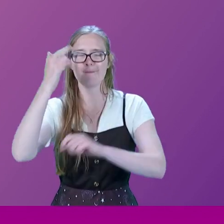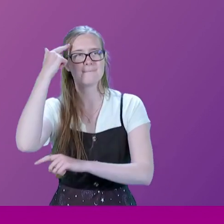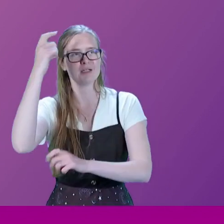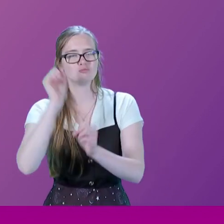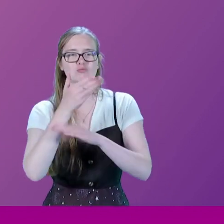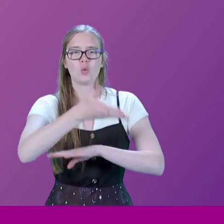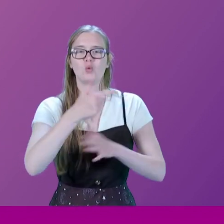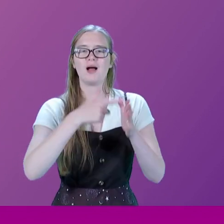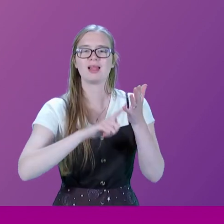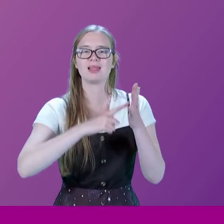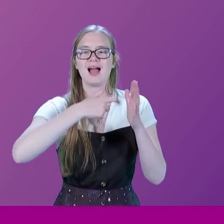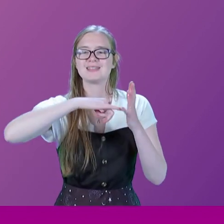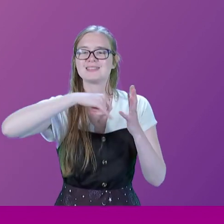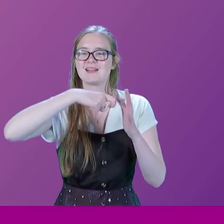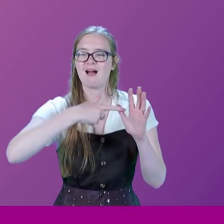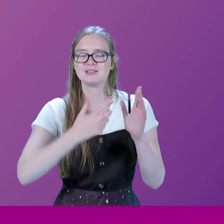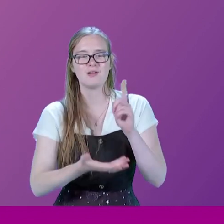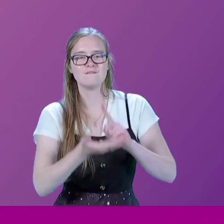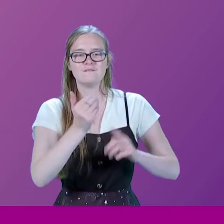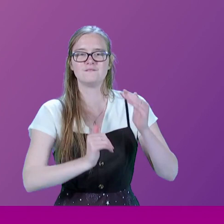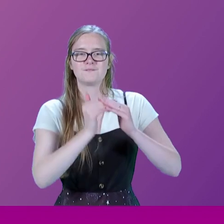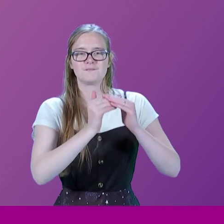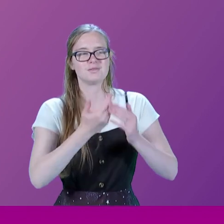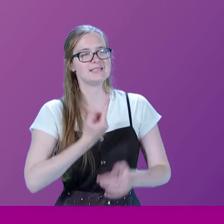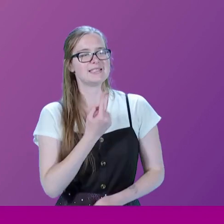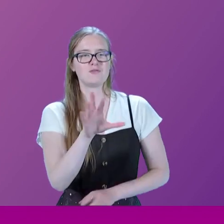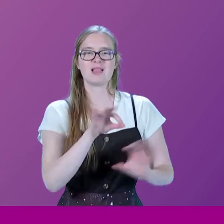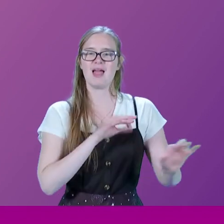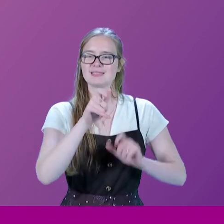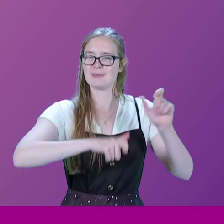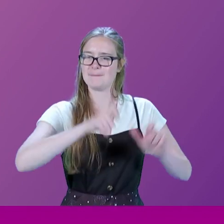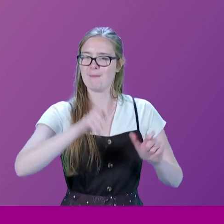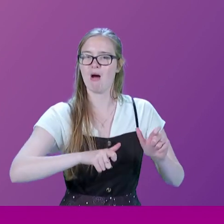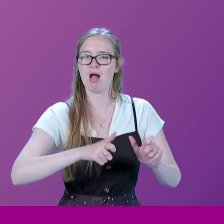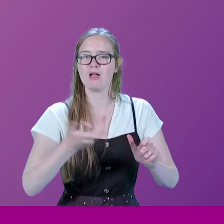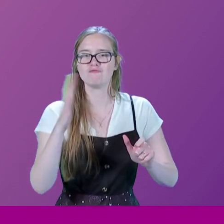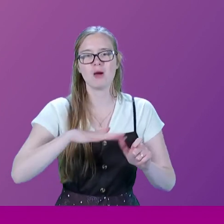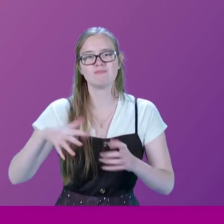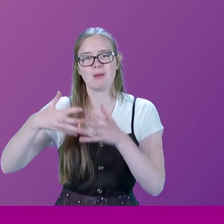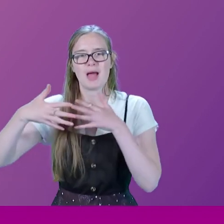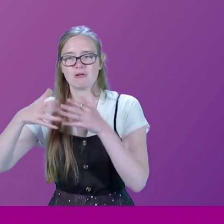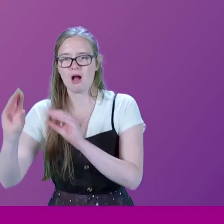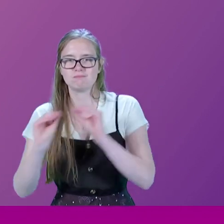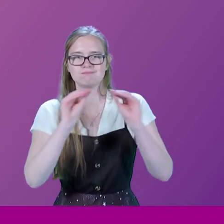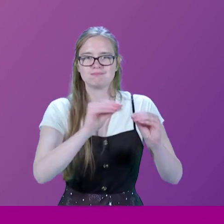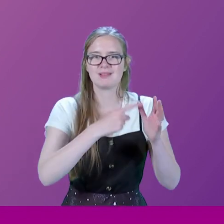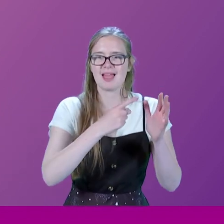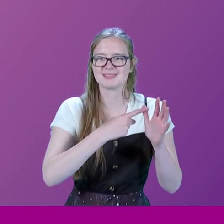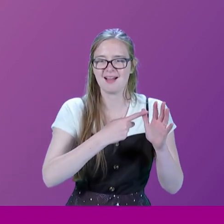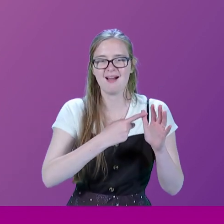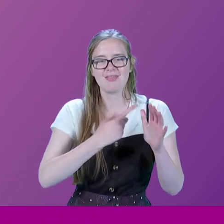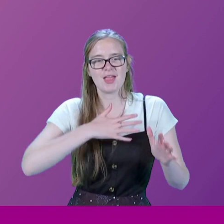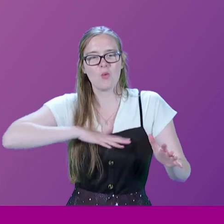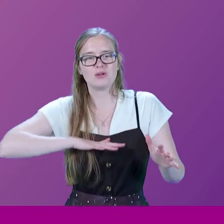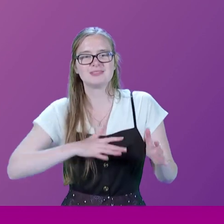Alaska. Because Alaska is full of self-selecting people who probably come from the rest of the United States. And they're the sort of people who want to live